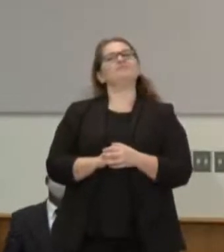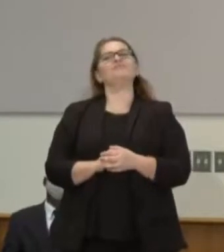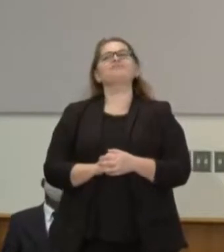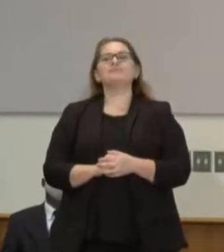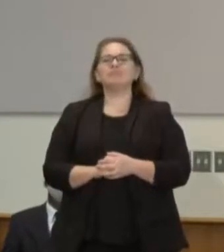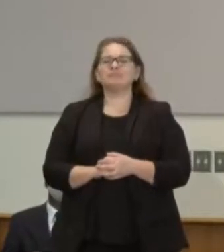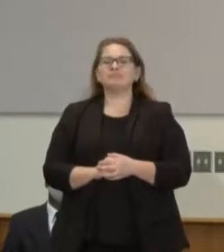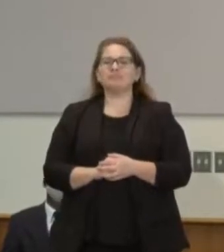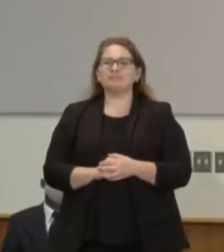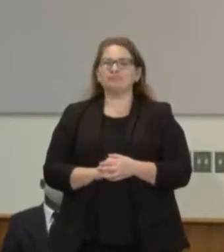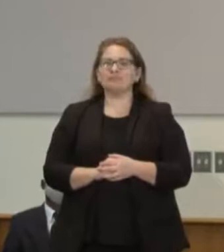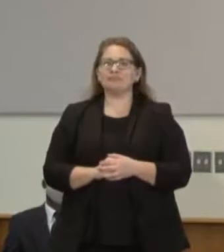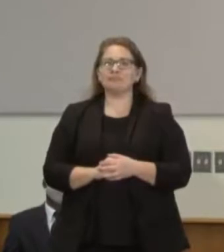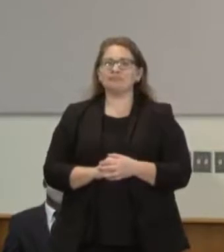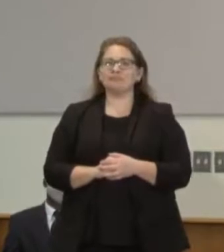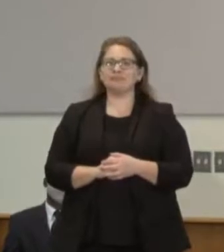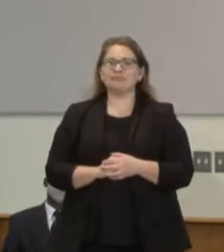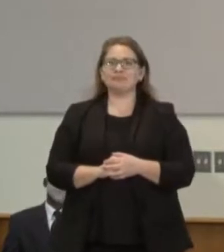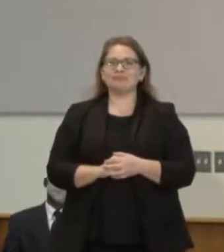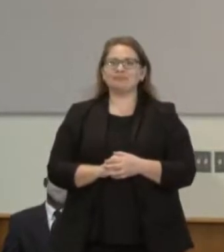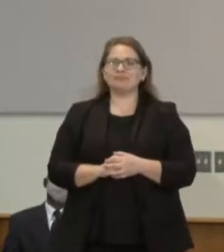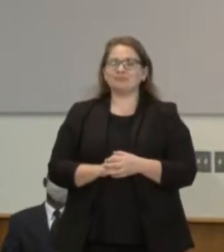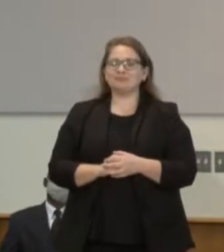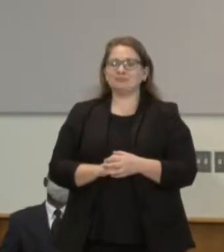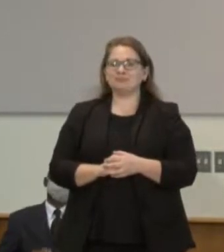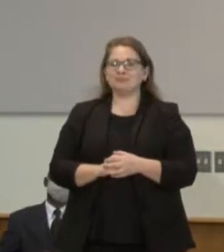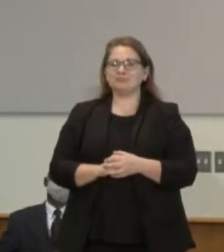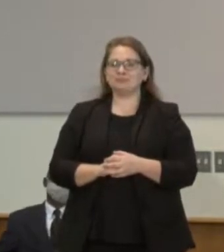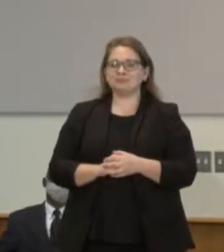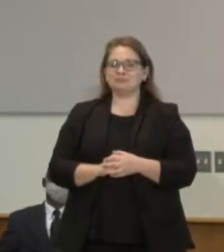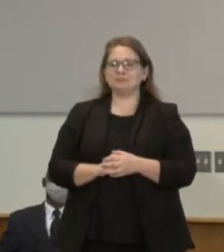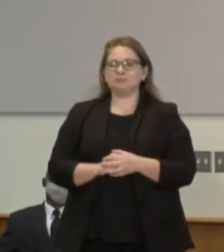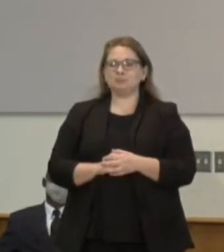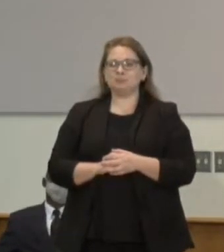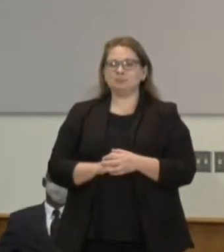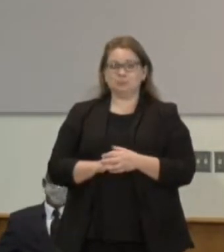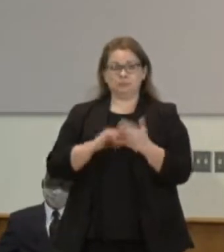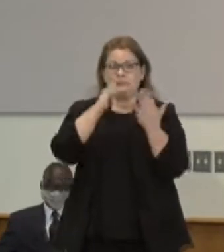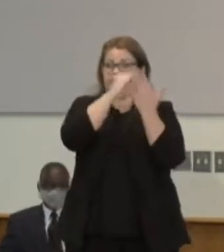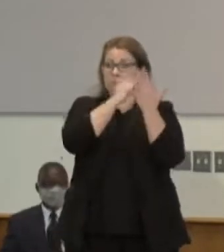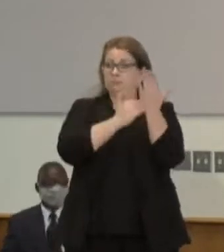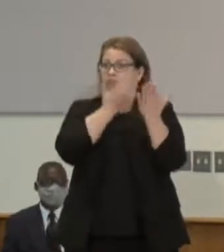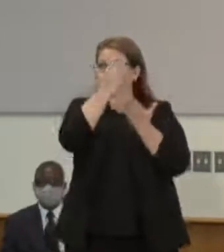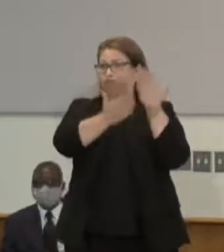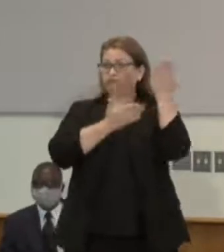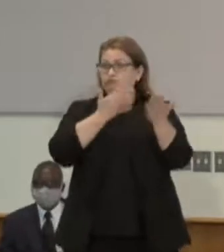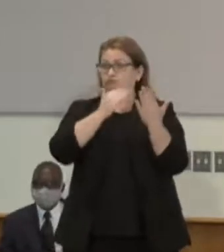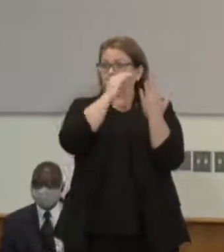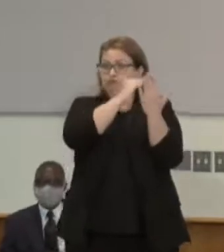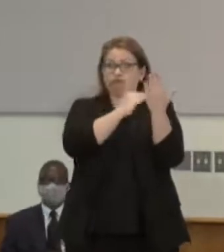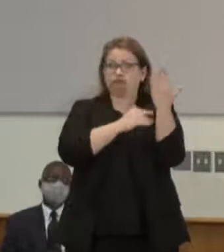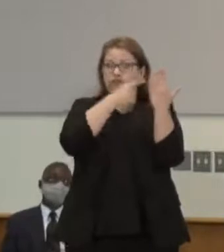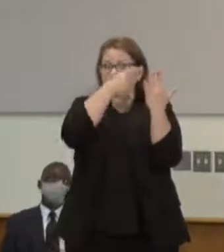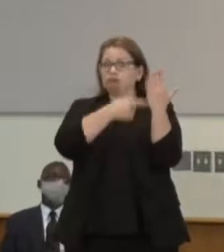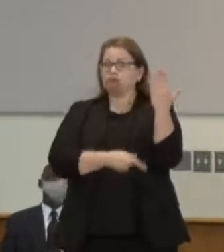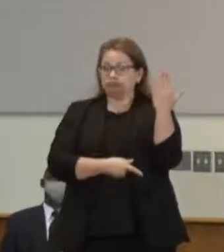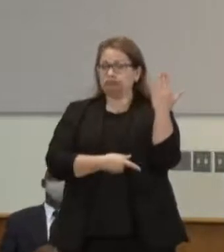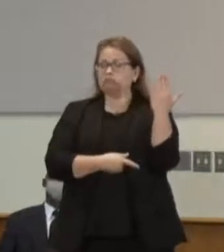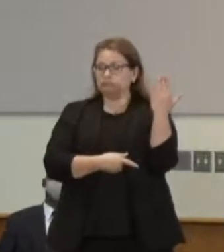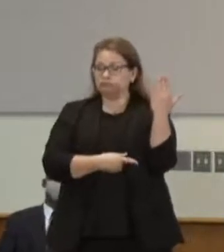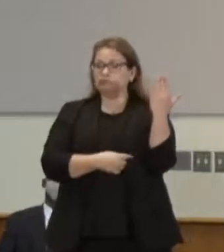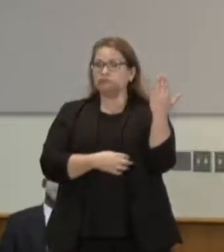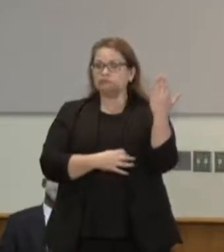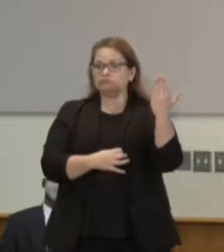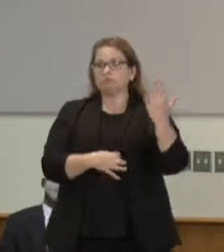specifically there's a couple of provisions here one of the ones that I'm frankly because I guess I'm a policy wonk I'm really excited